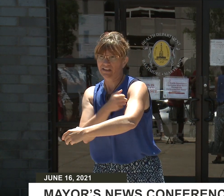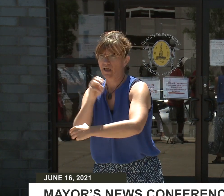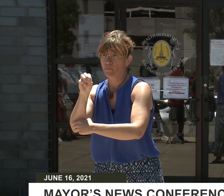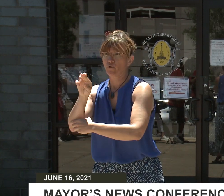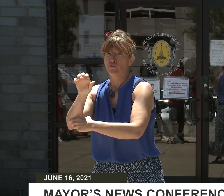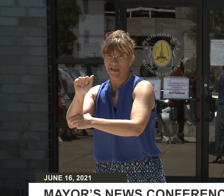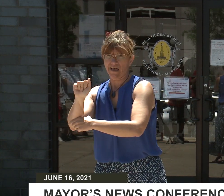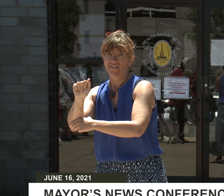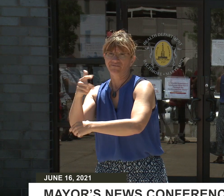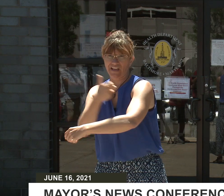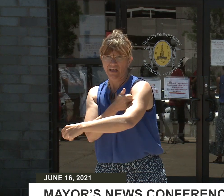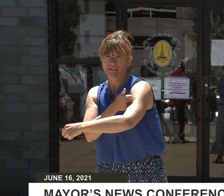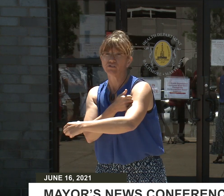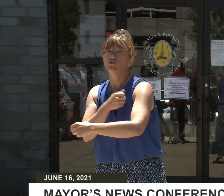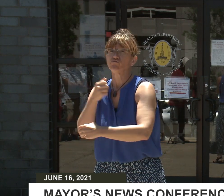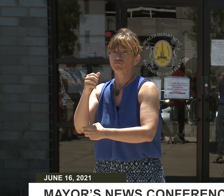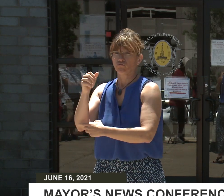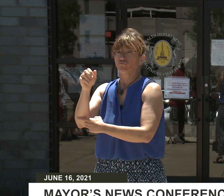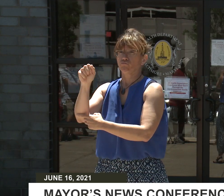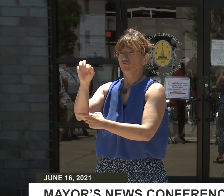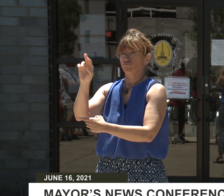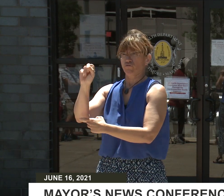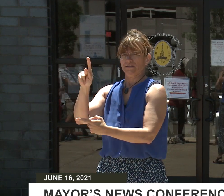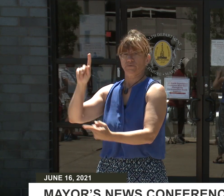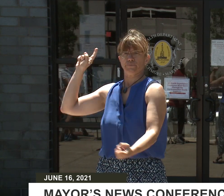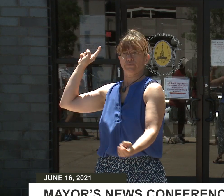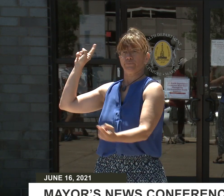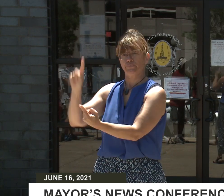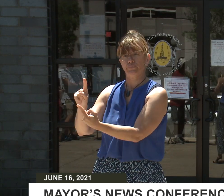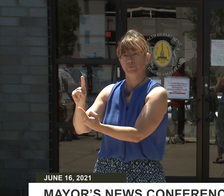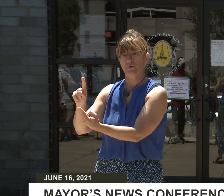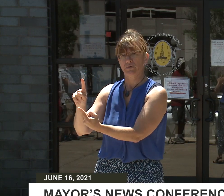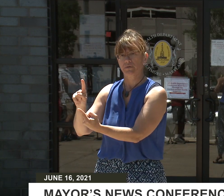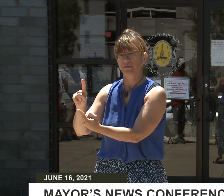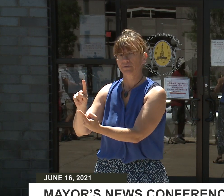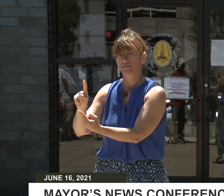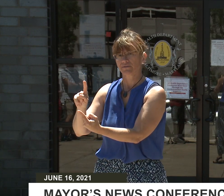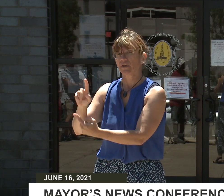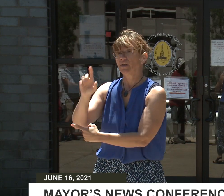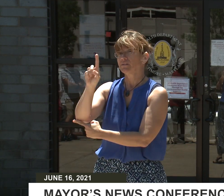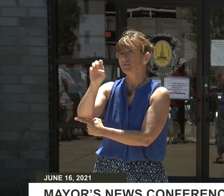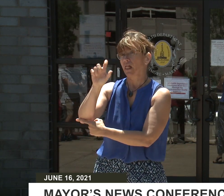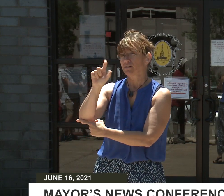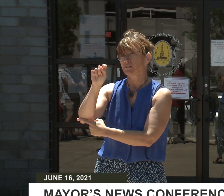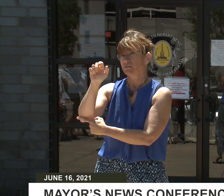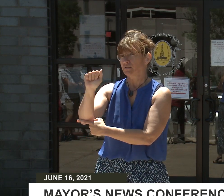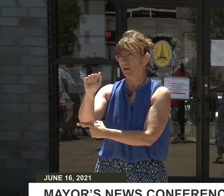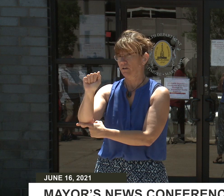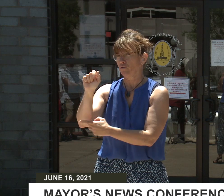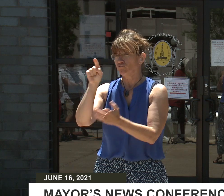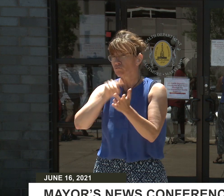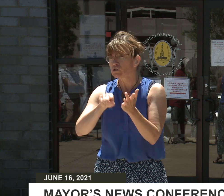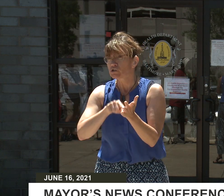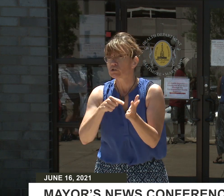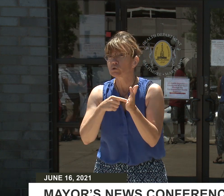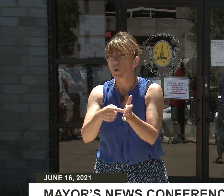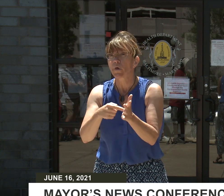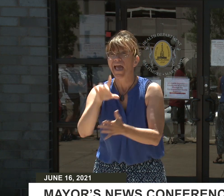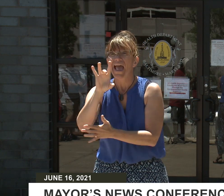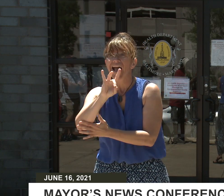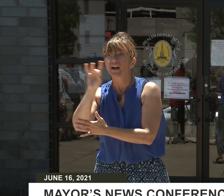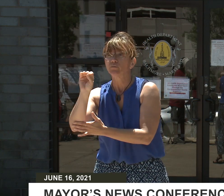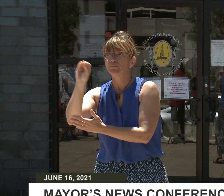both doses being 88 percent effective against the Delta variant in studies. Please, if you have not already gotten